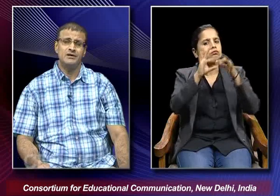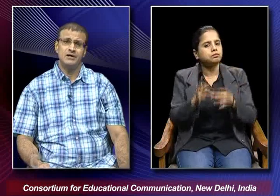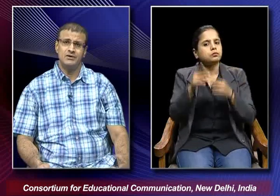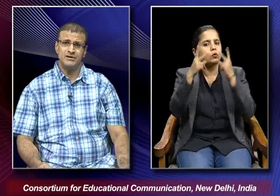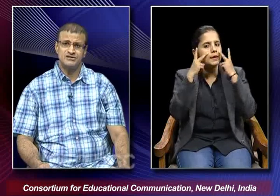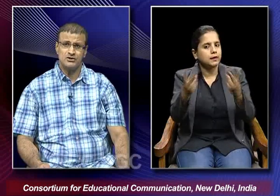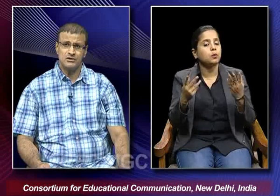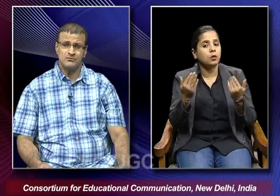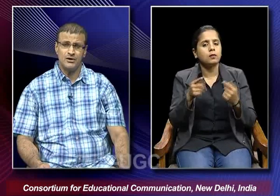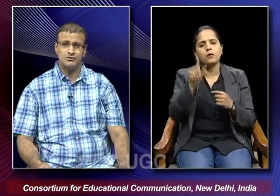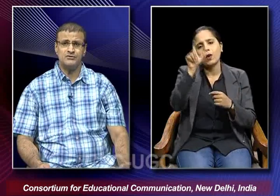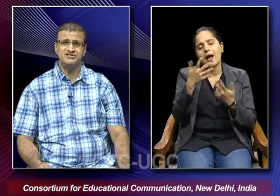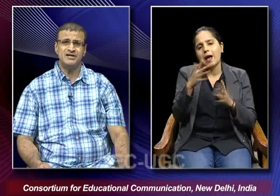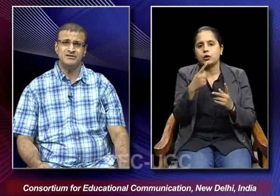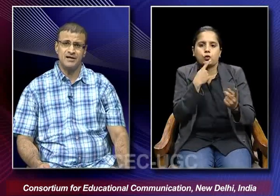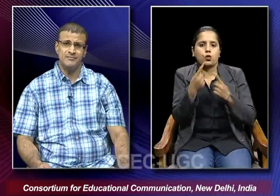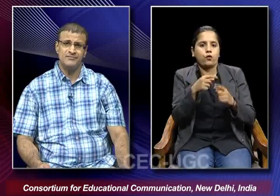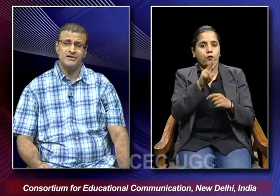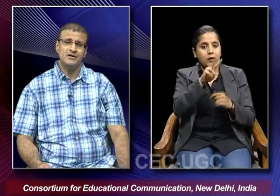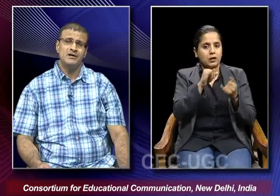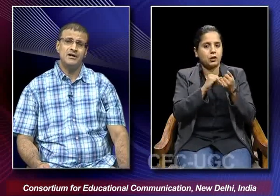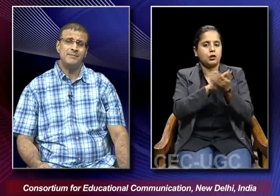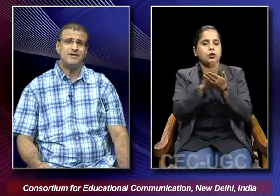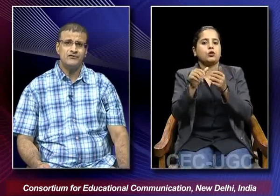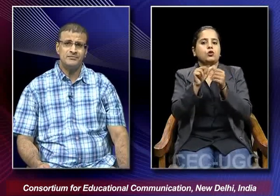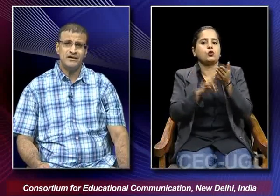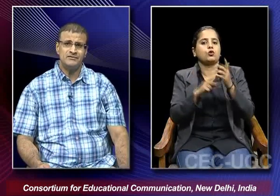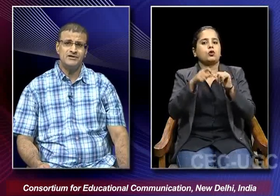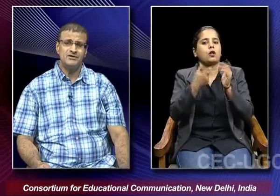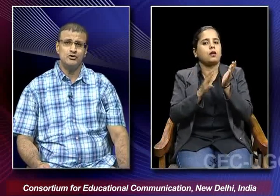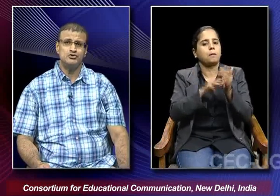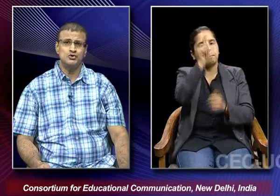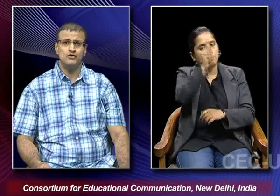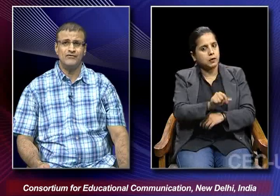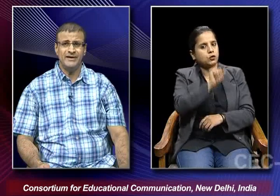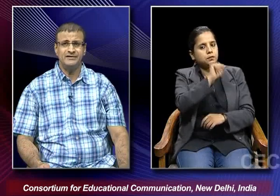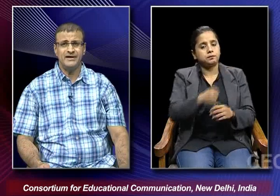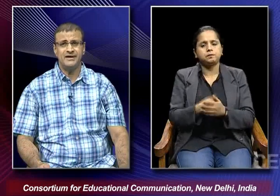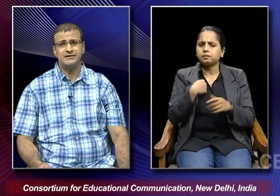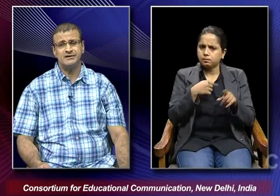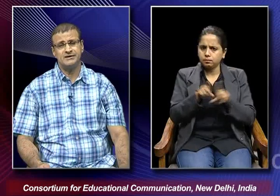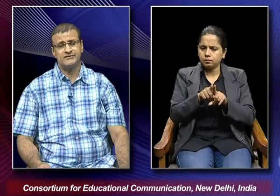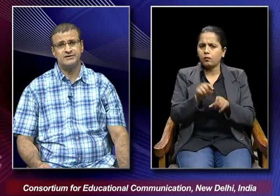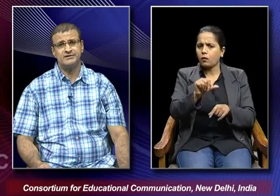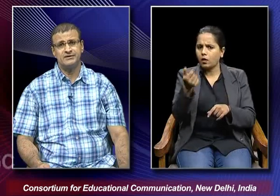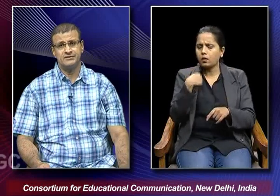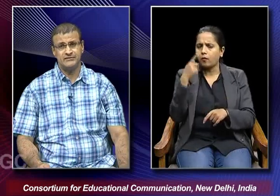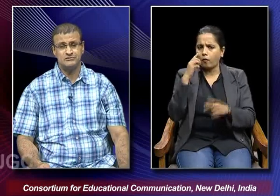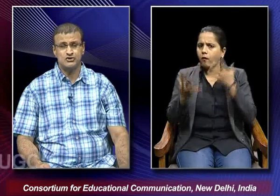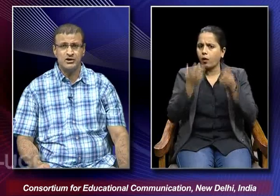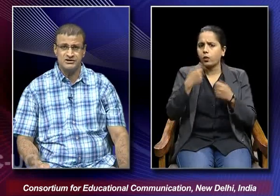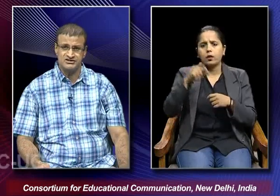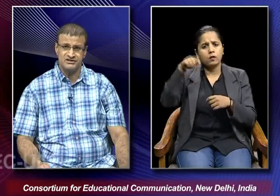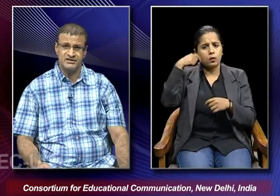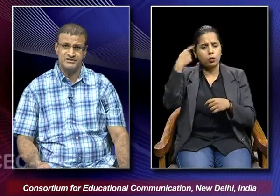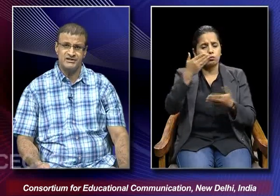one is talking about Vishantaram. Apart from that we also find that different film